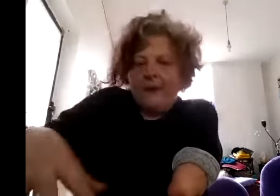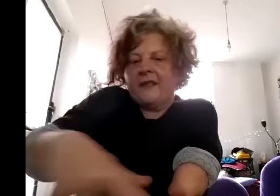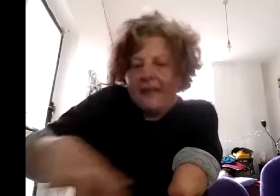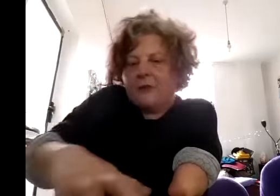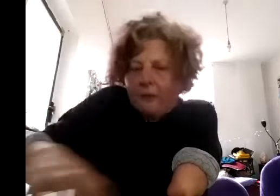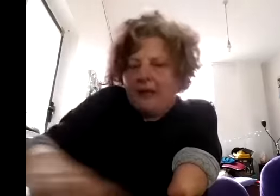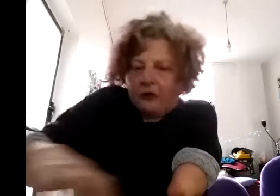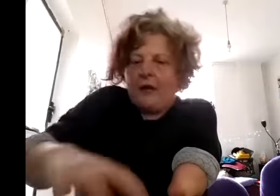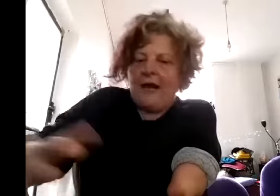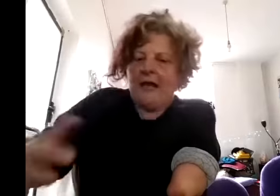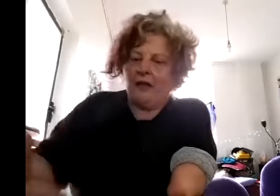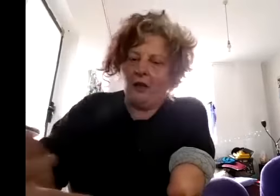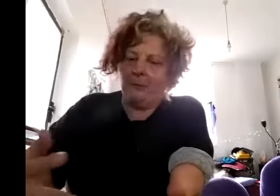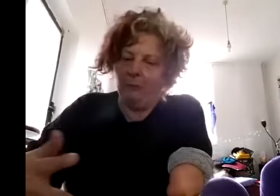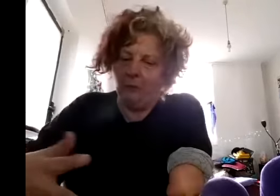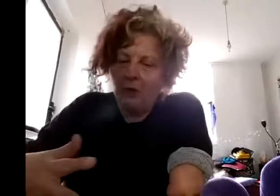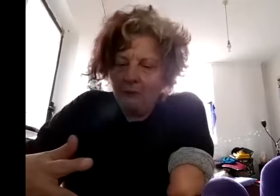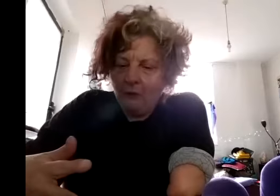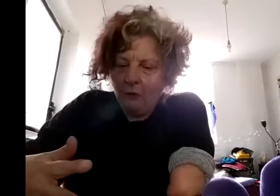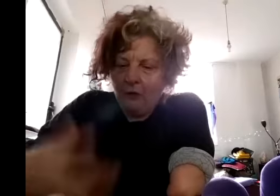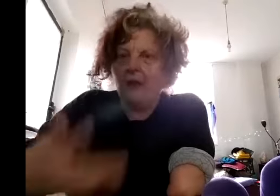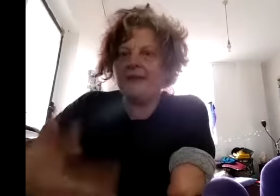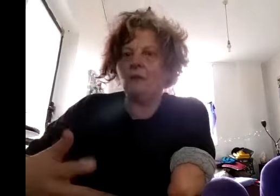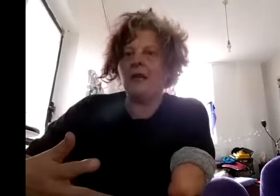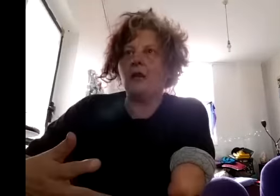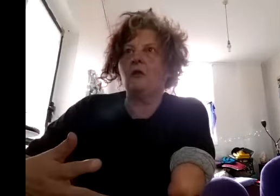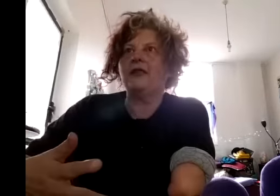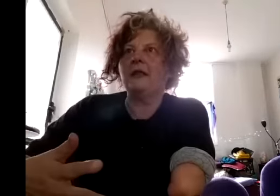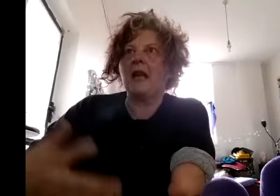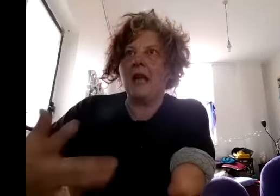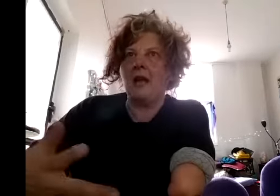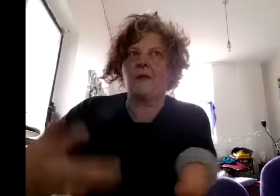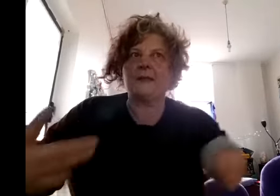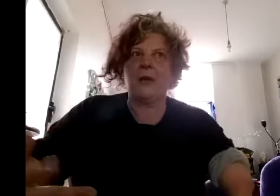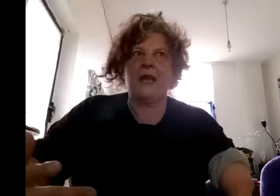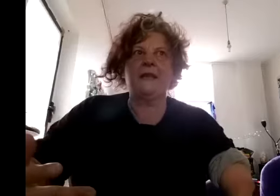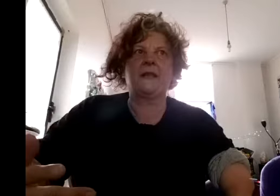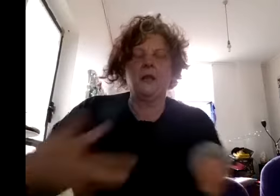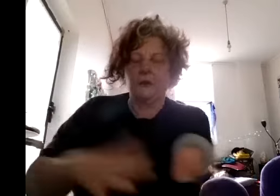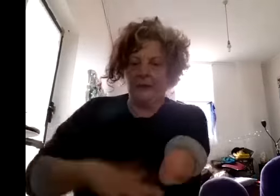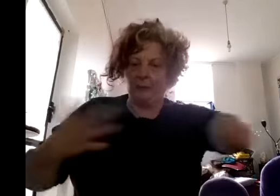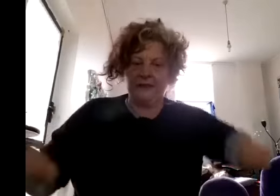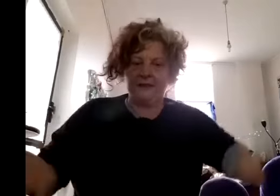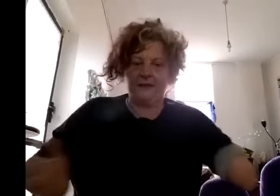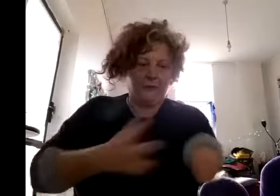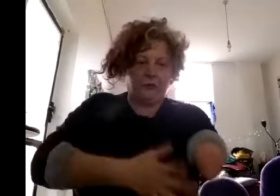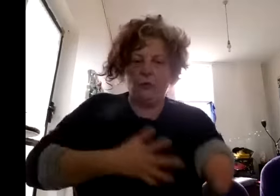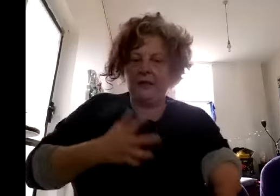in-betweenish kind of ally kind of people realized that we didn't have the space to express the sort of joys